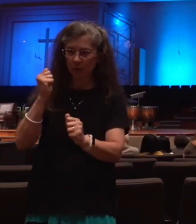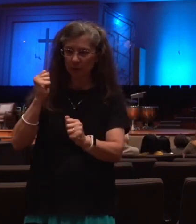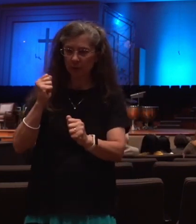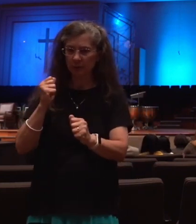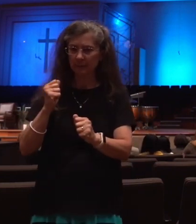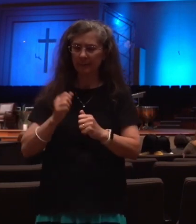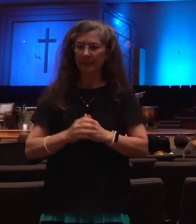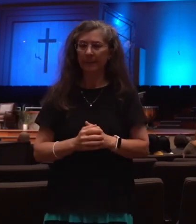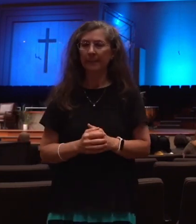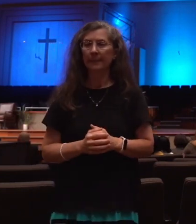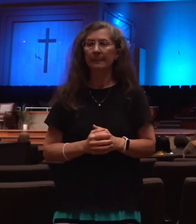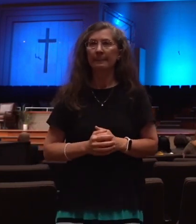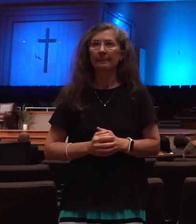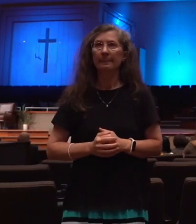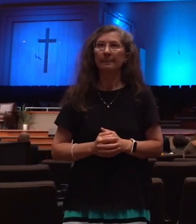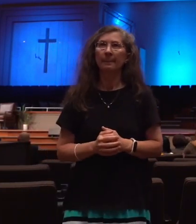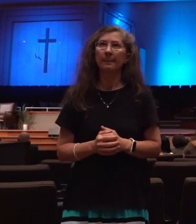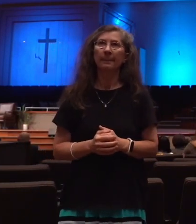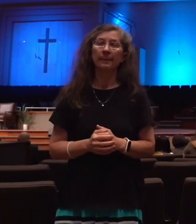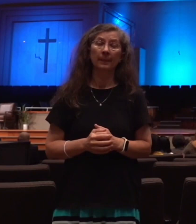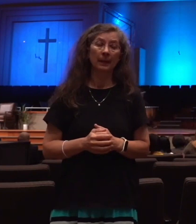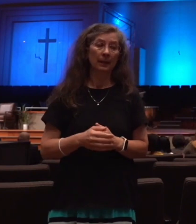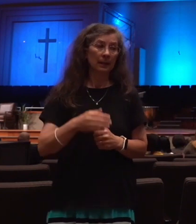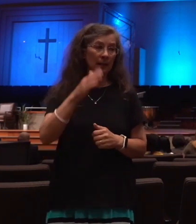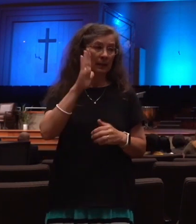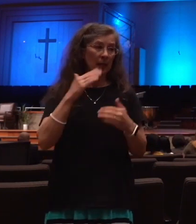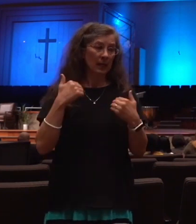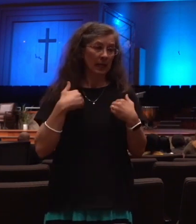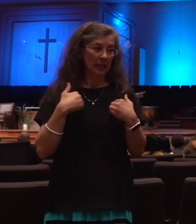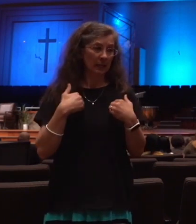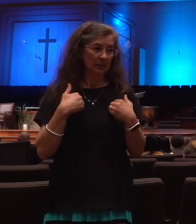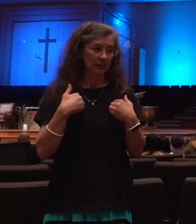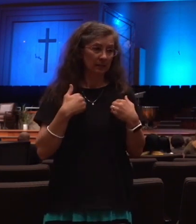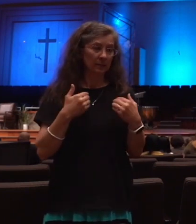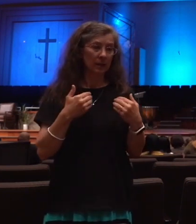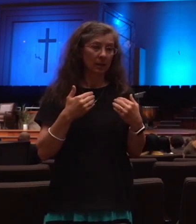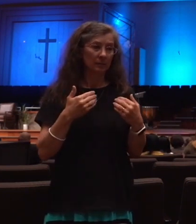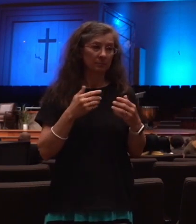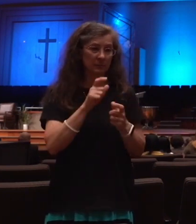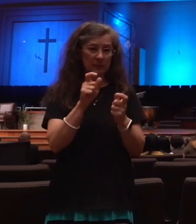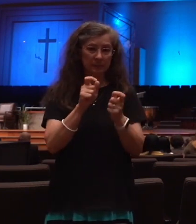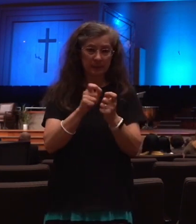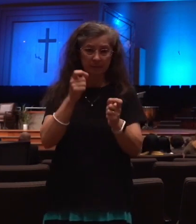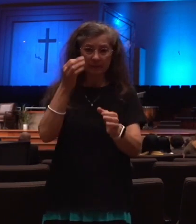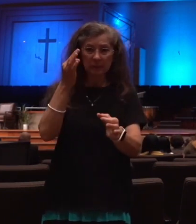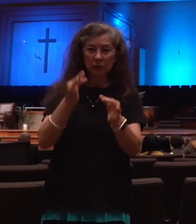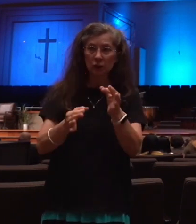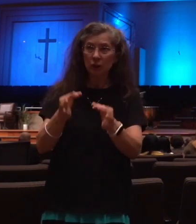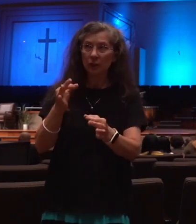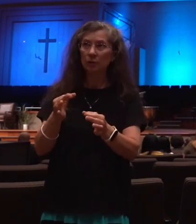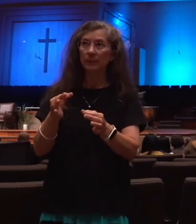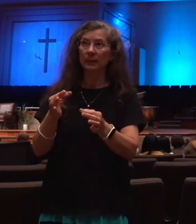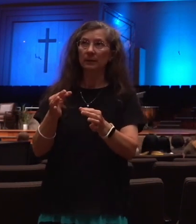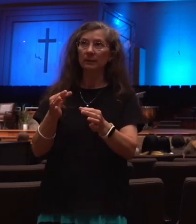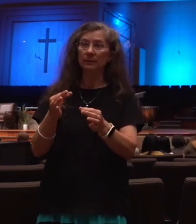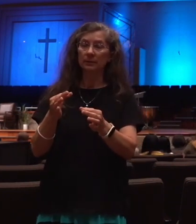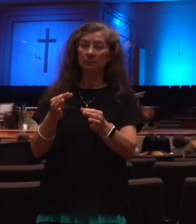that will be poured out on the earth during the tribulation, these are described in the book of Revelation.